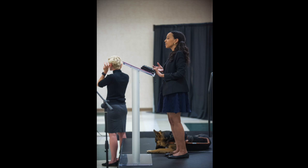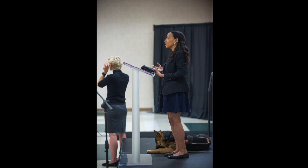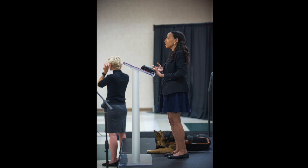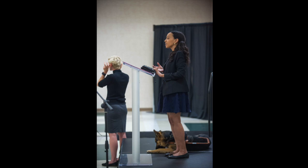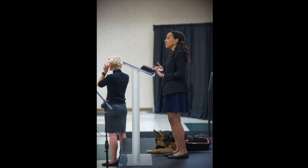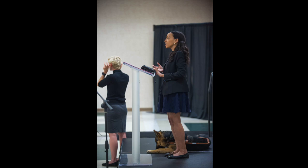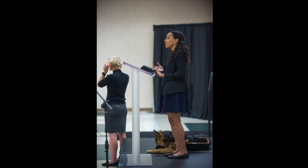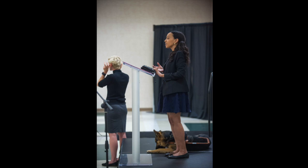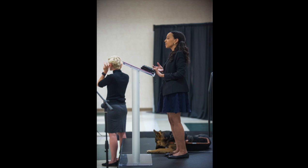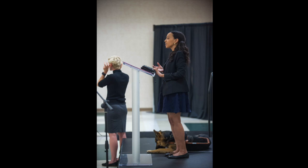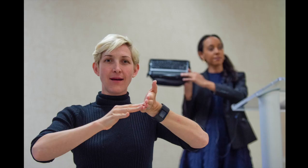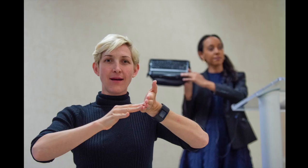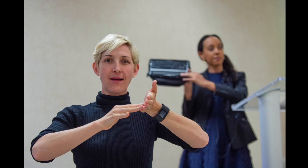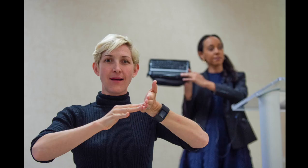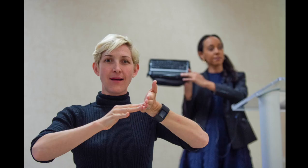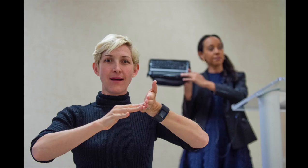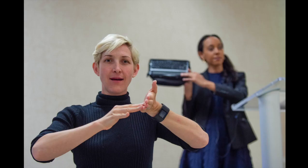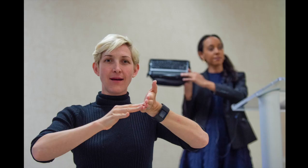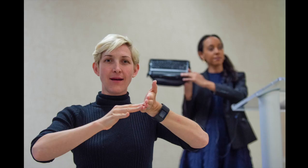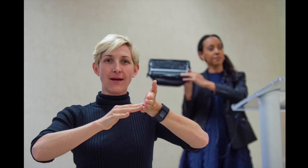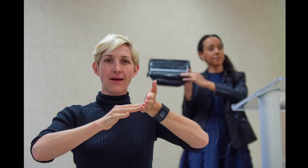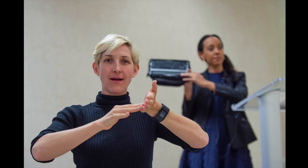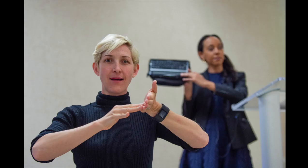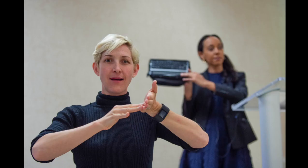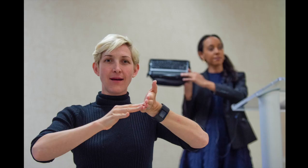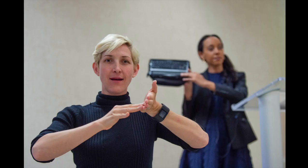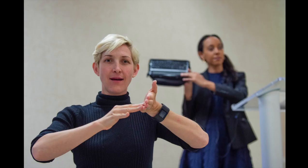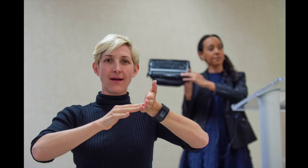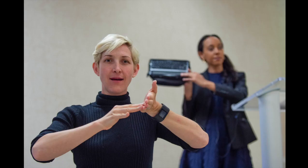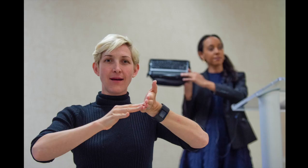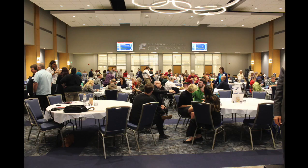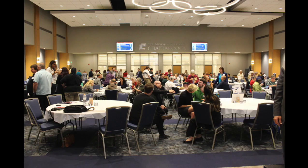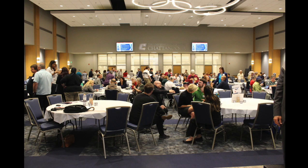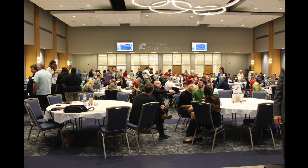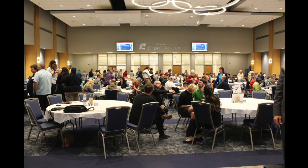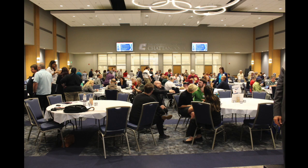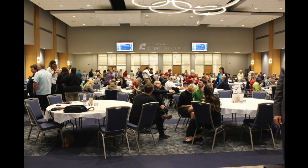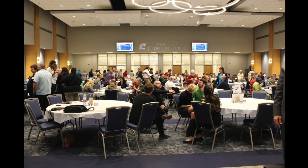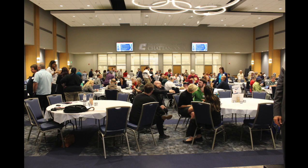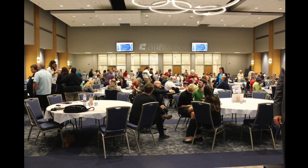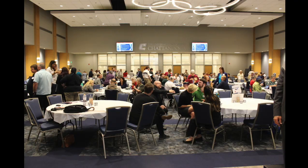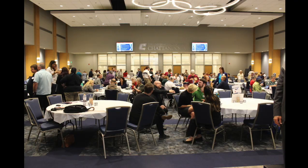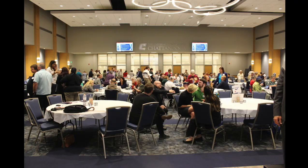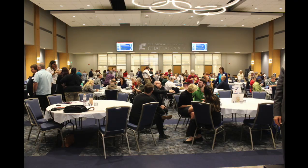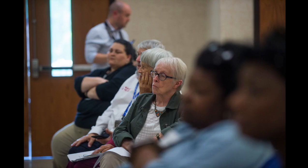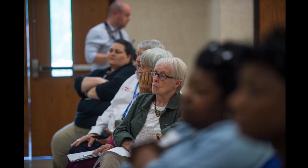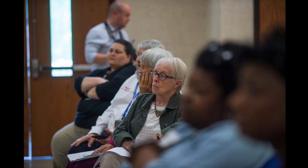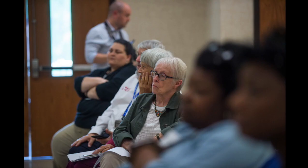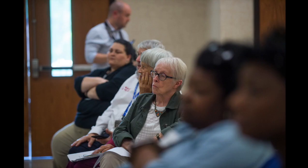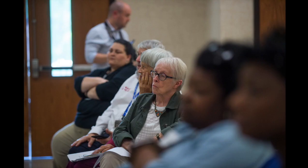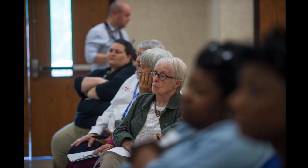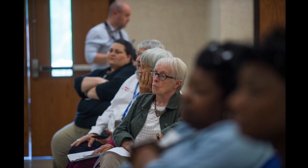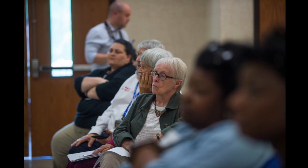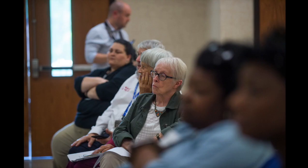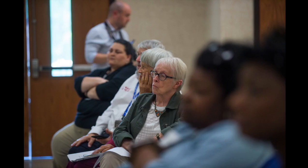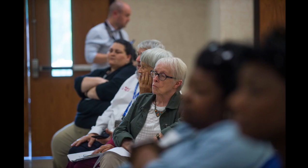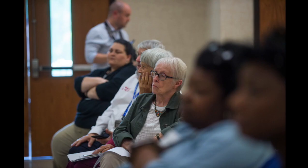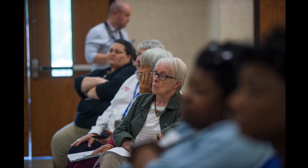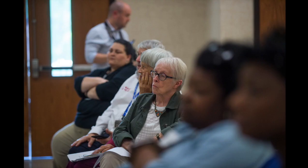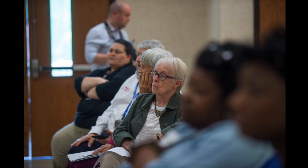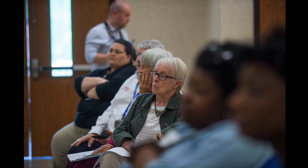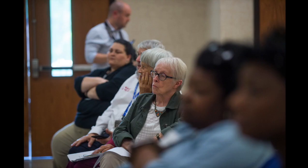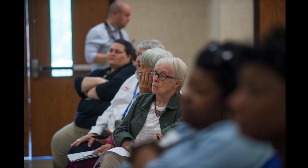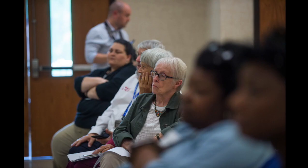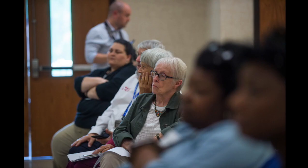keynote speaker at Signal Center's Accessible Technology Summit at UT Chattanooga. Haben's message is that